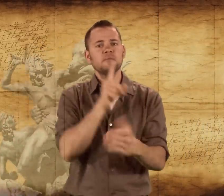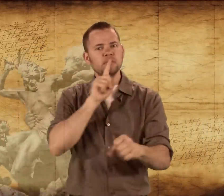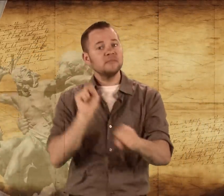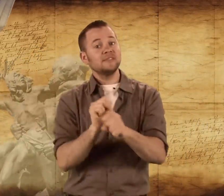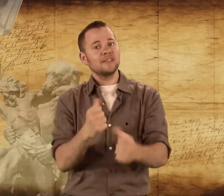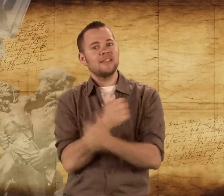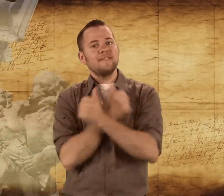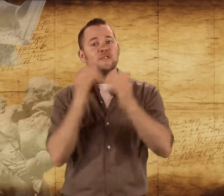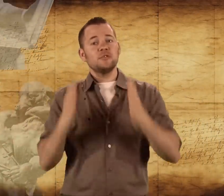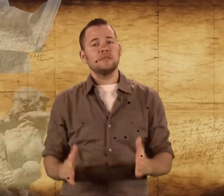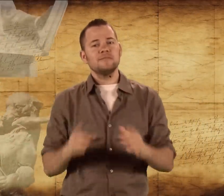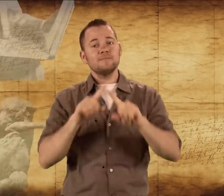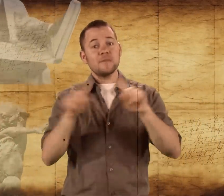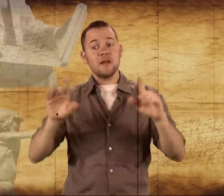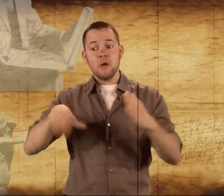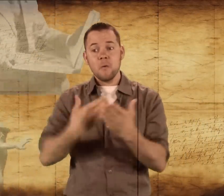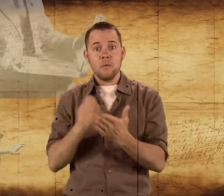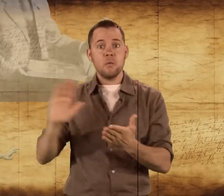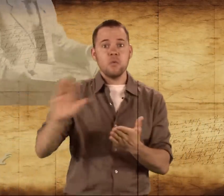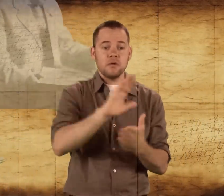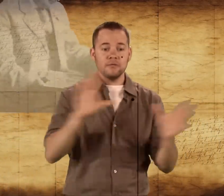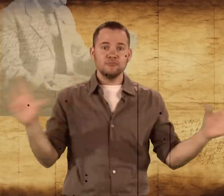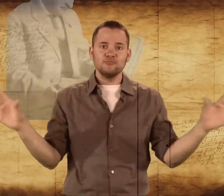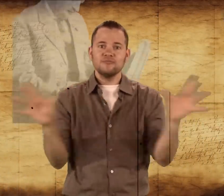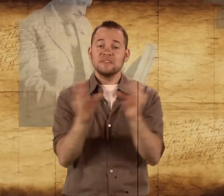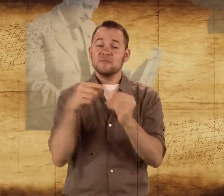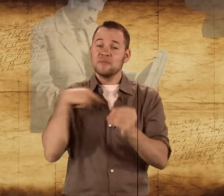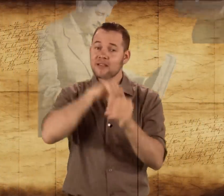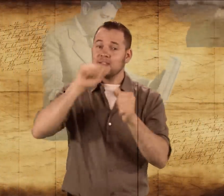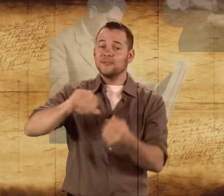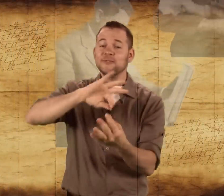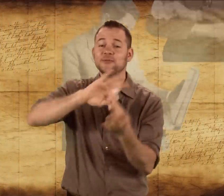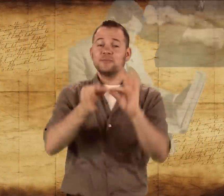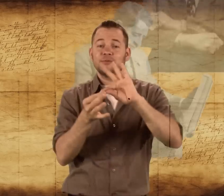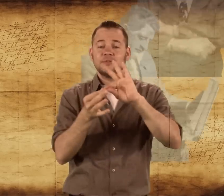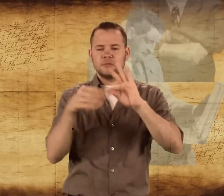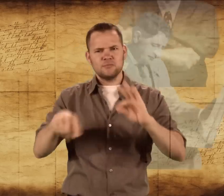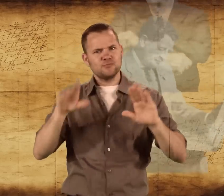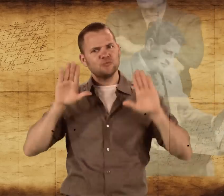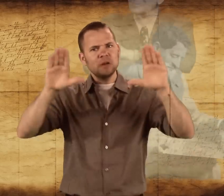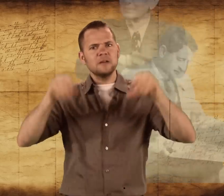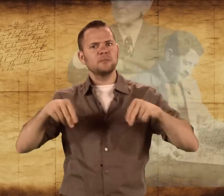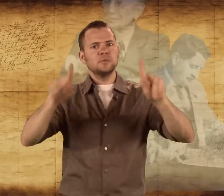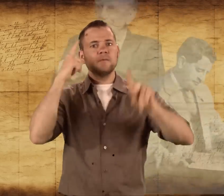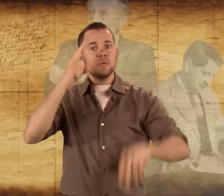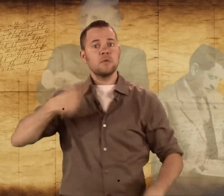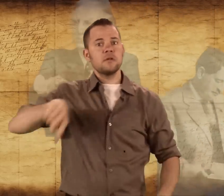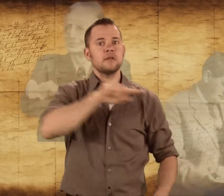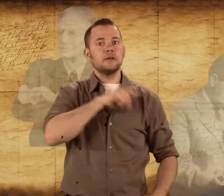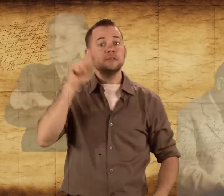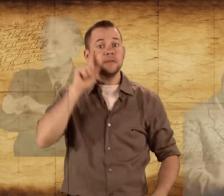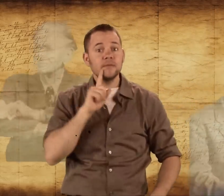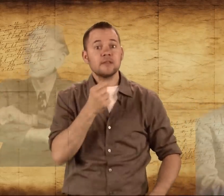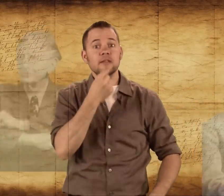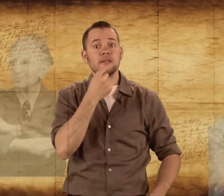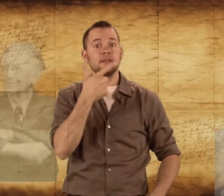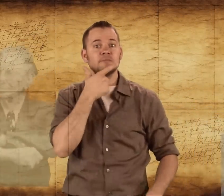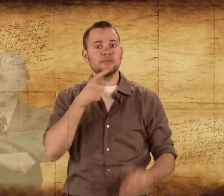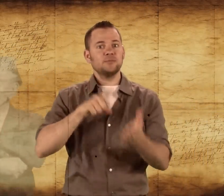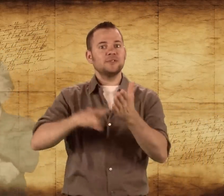were true lovers, which cannot today be proved. This is a great opportunity for the Deaf community, the gays and the